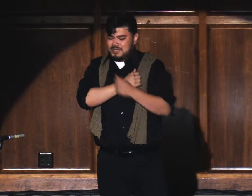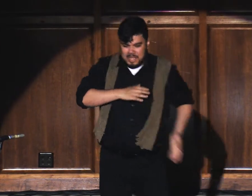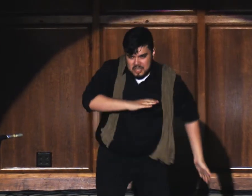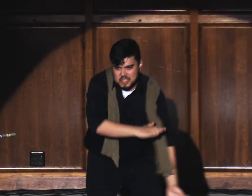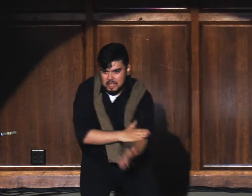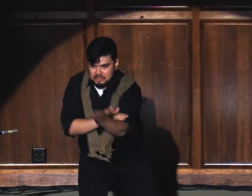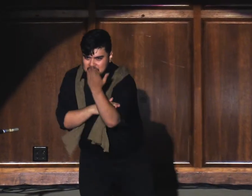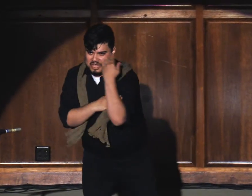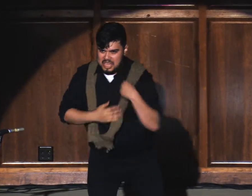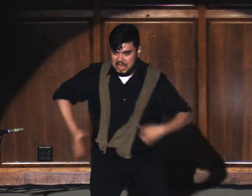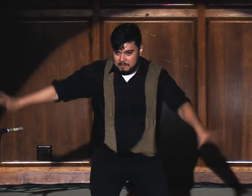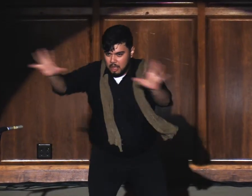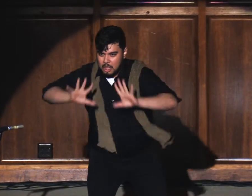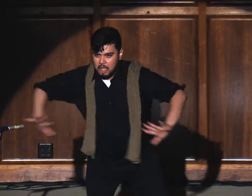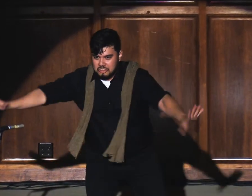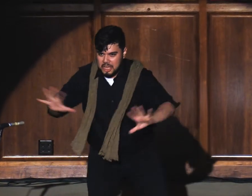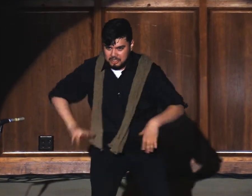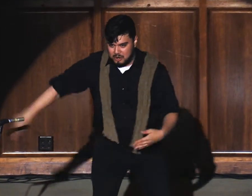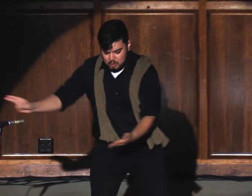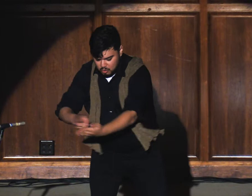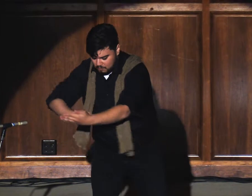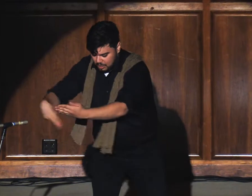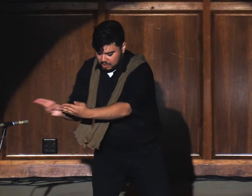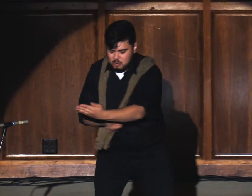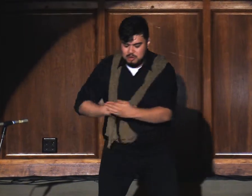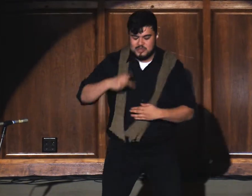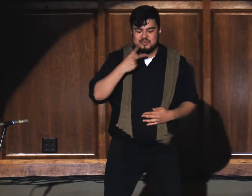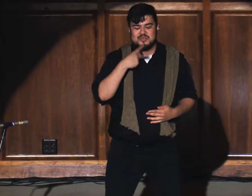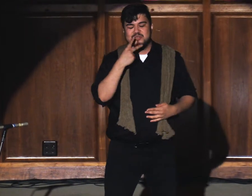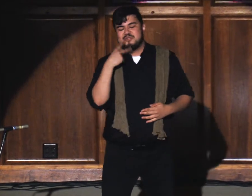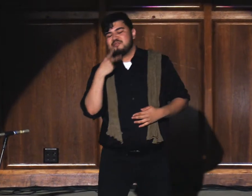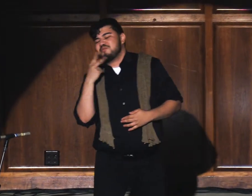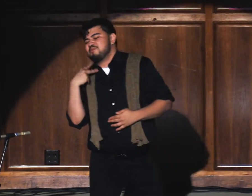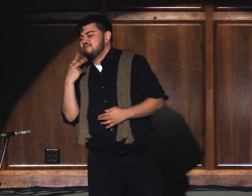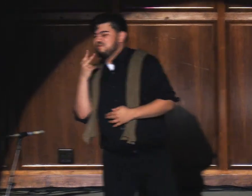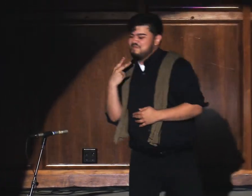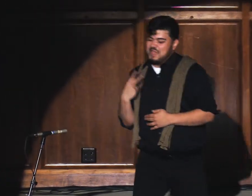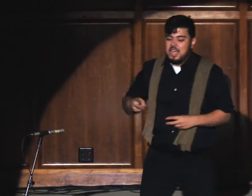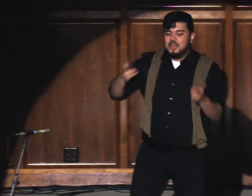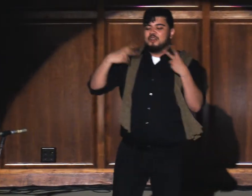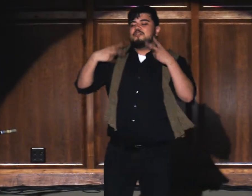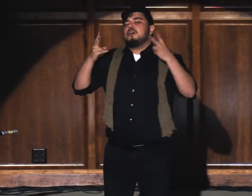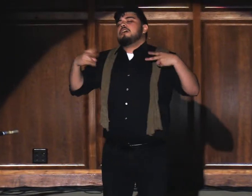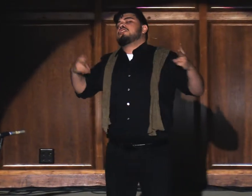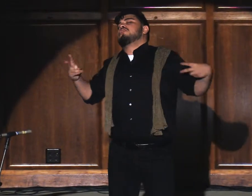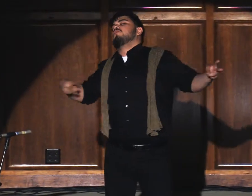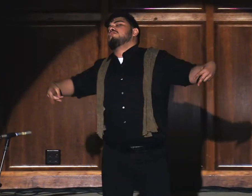Sunday morning, Oma Kulatom Your voice should